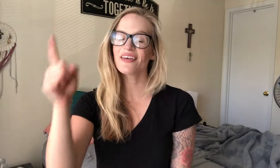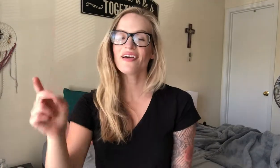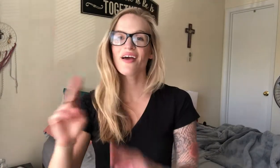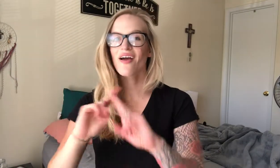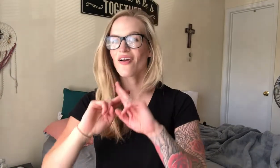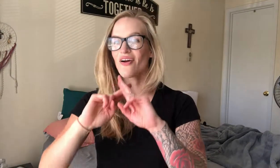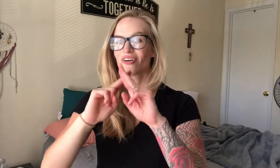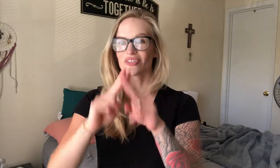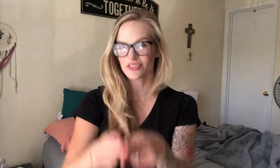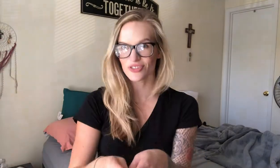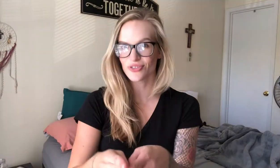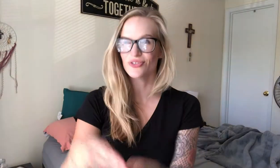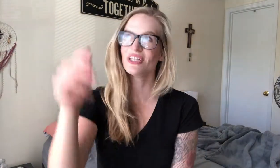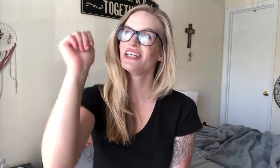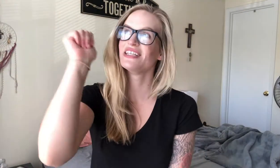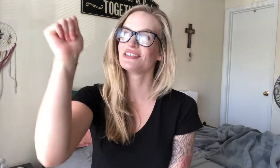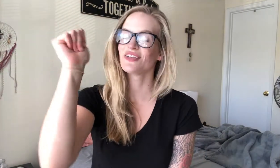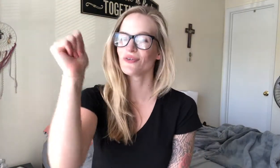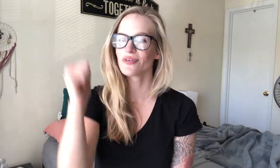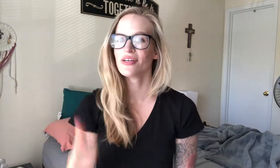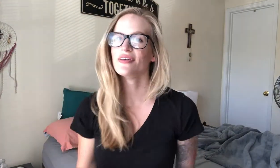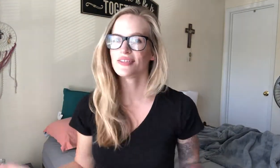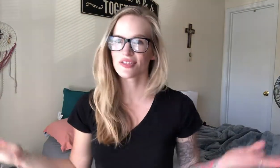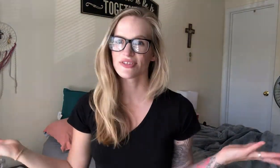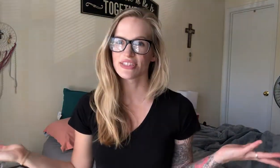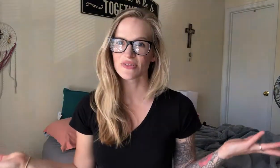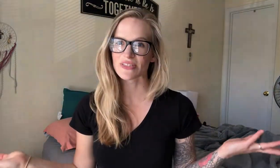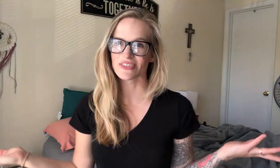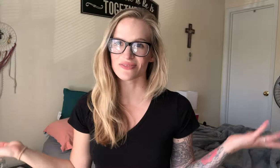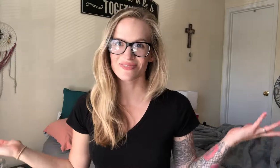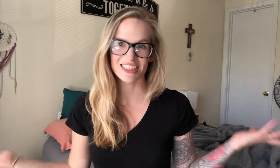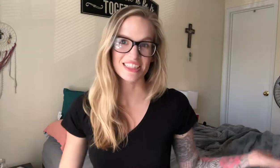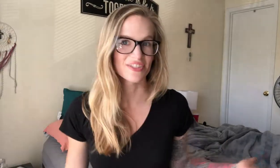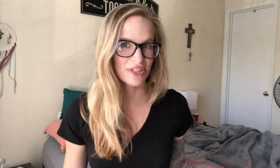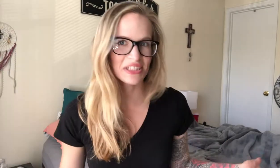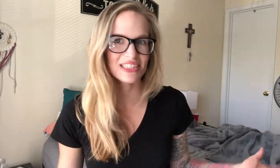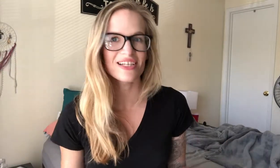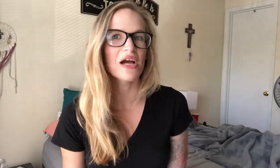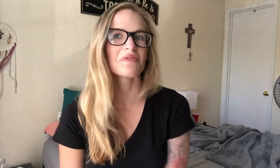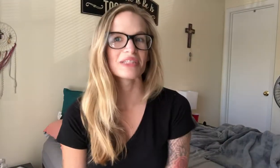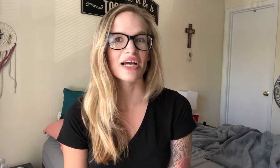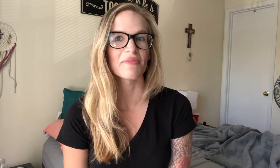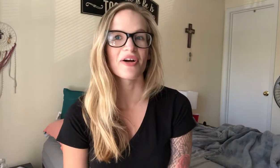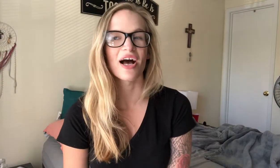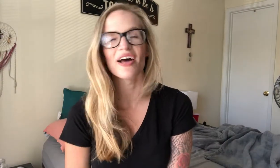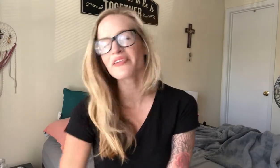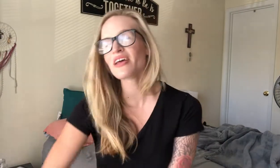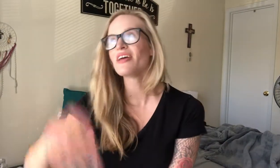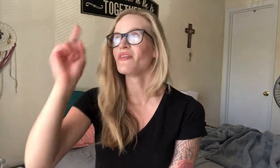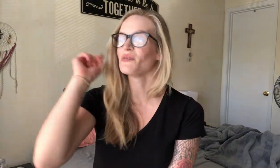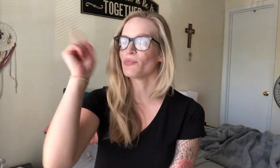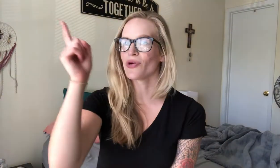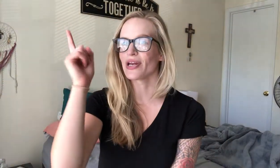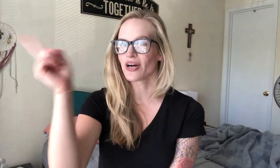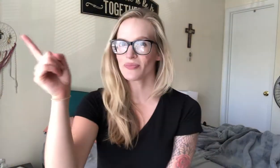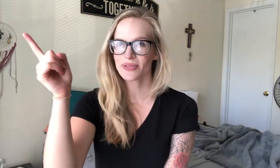calls you his own. So since we're, this is a Christian song, we're talking about God, we point up